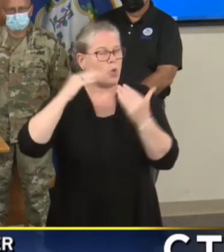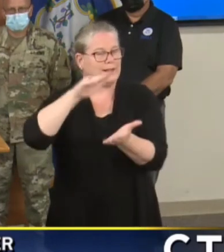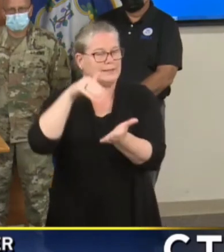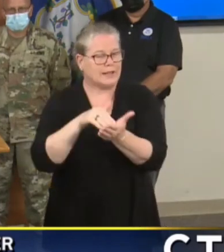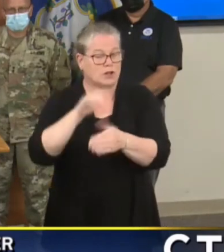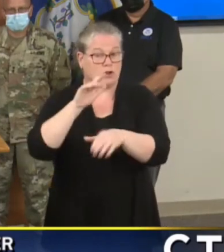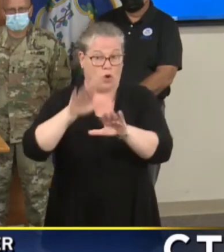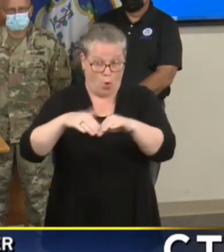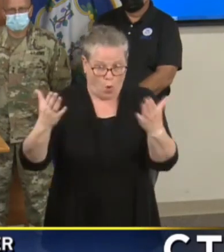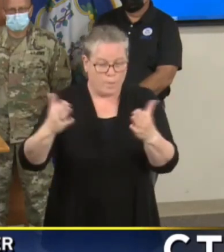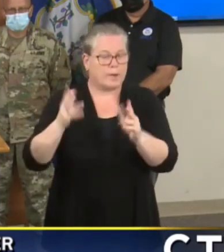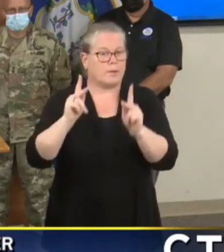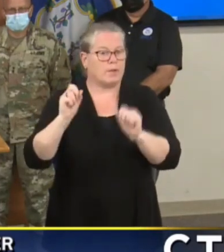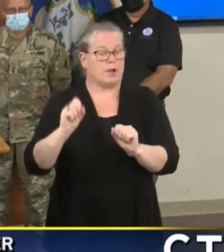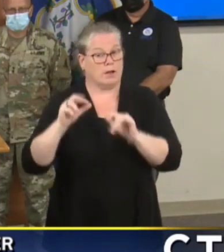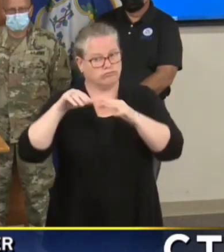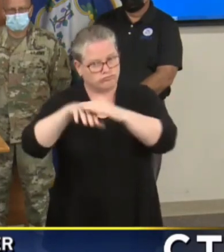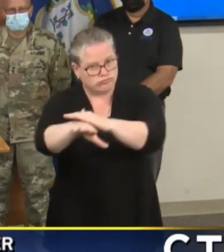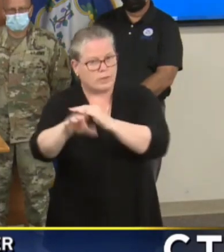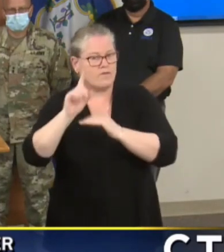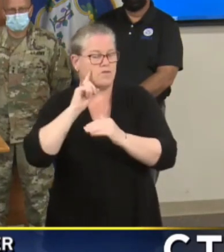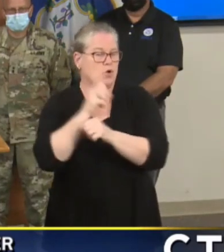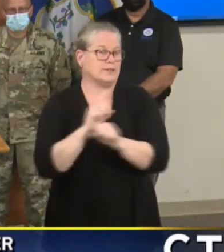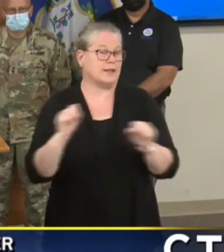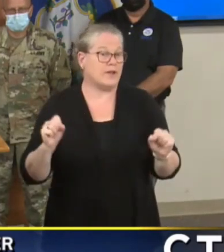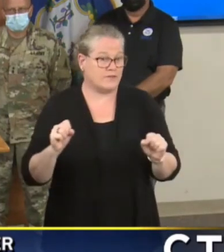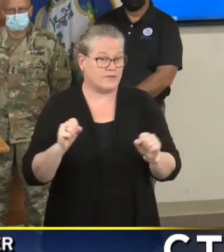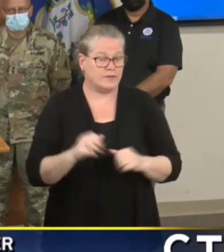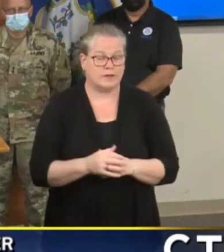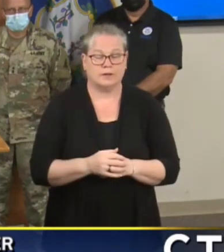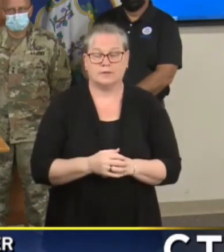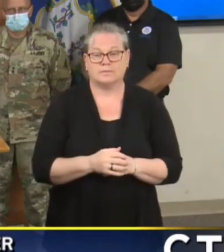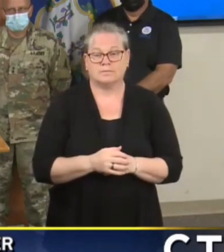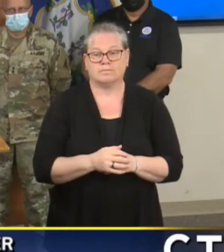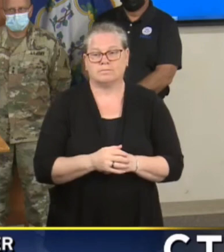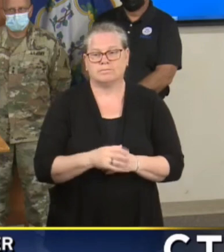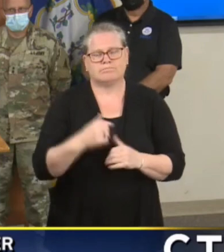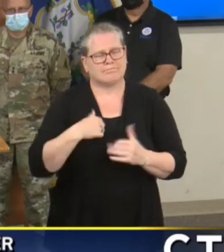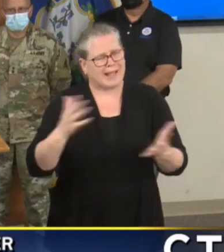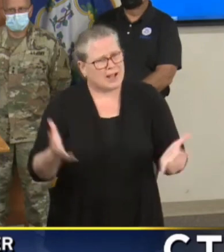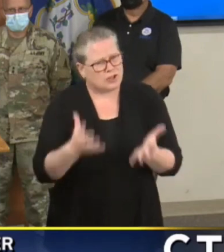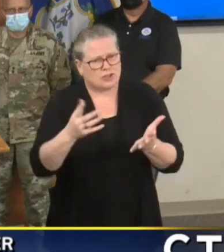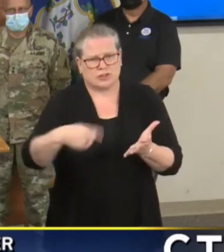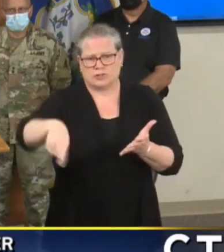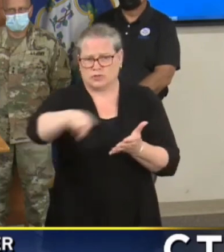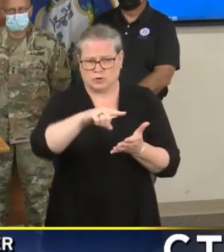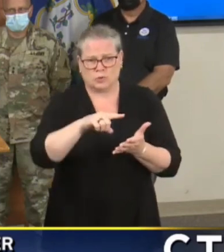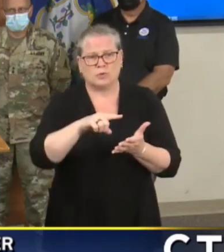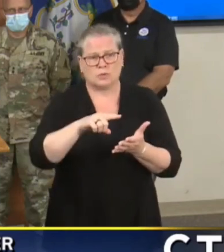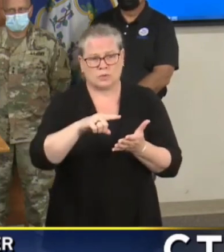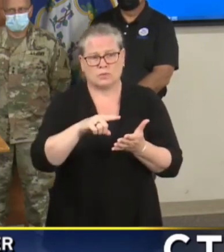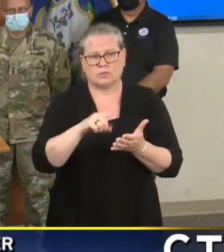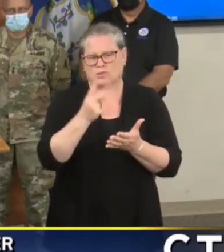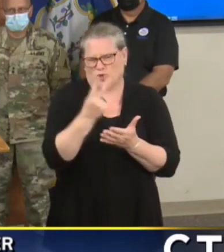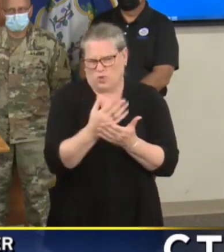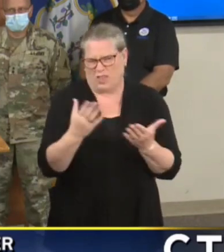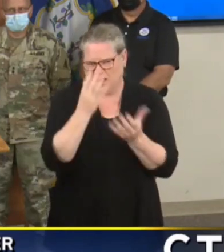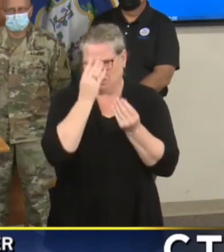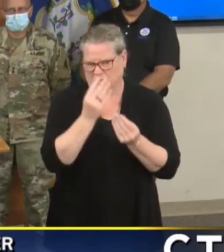safe. I just urge you on a personal note as I've said before two things